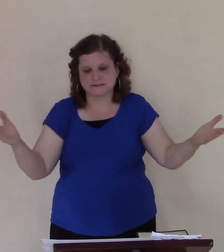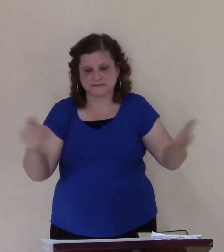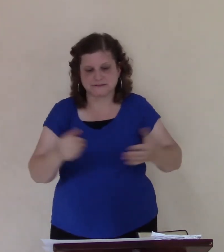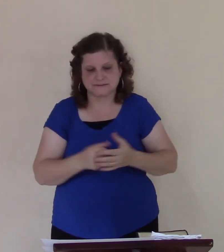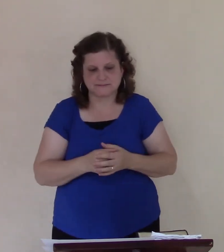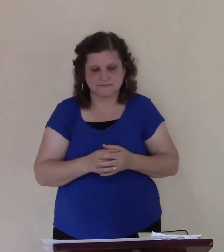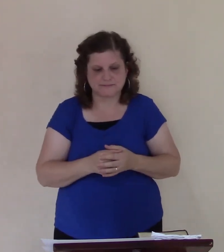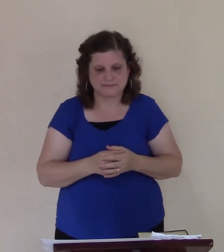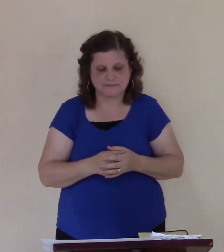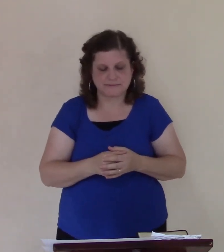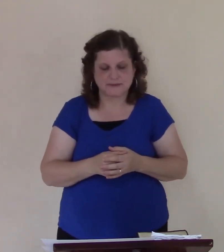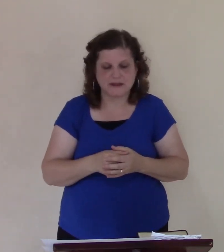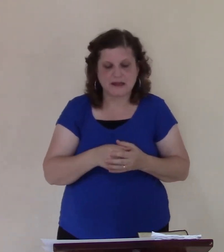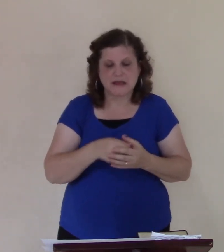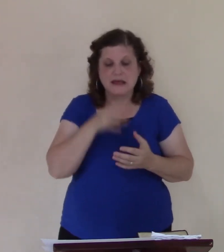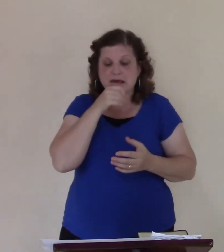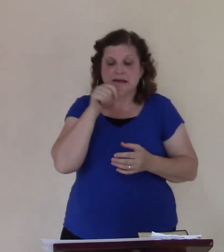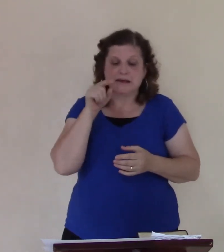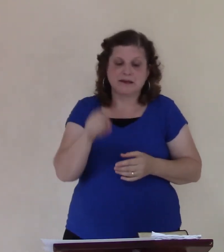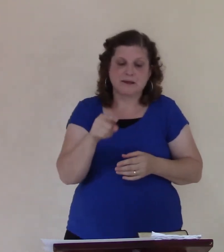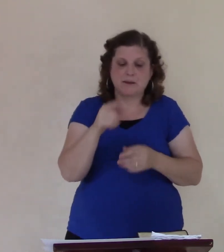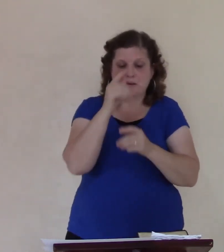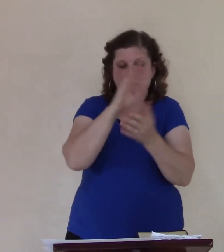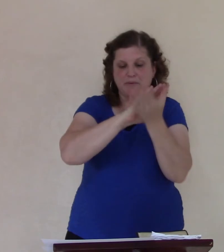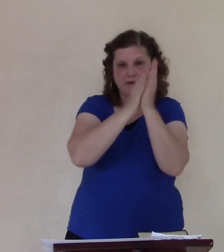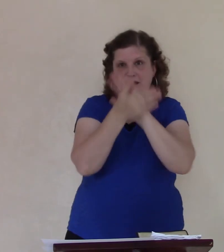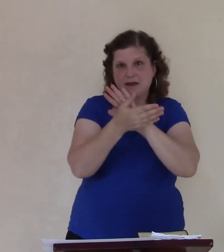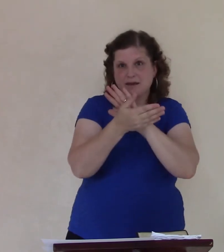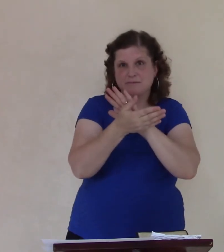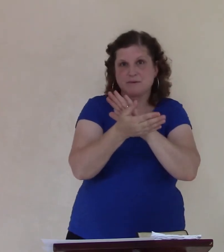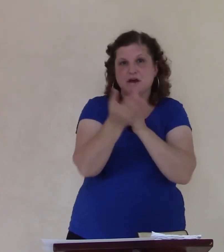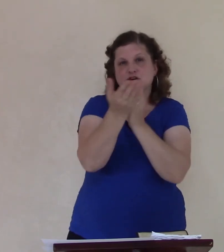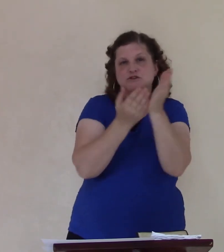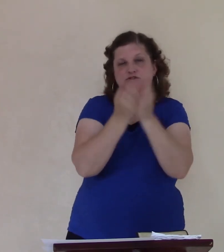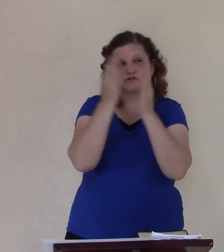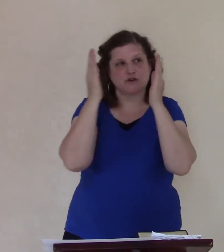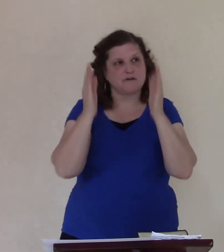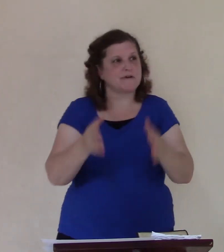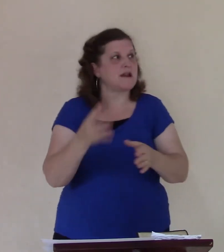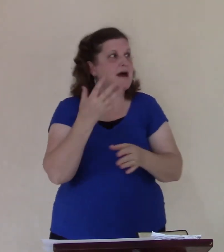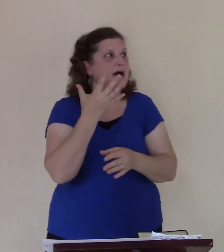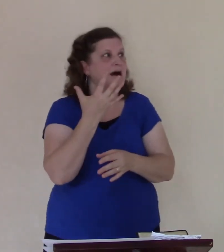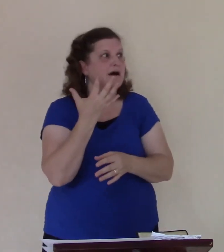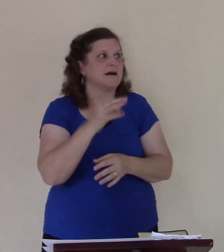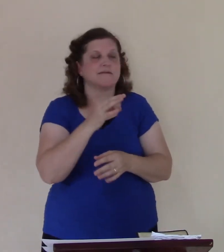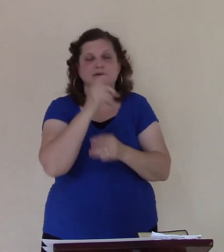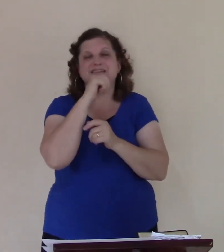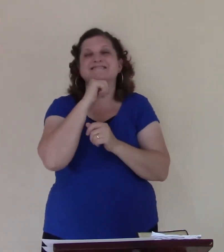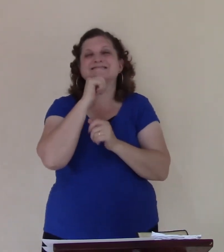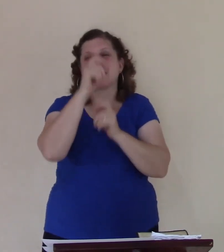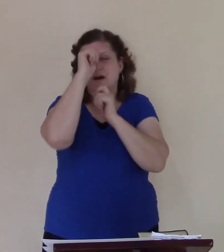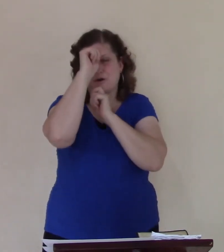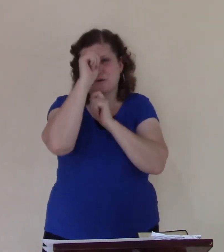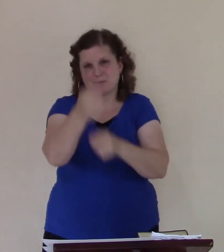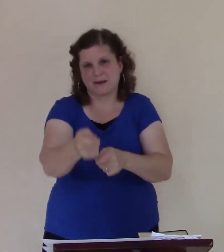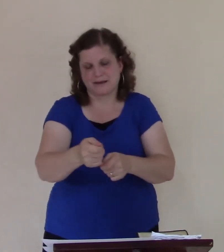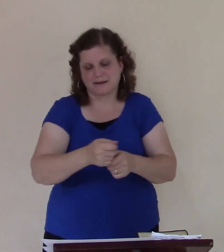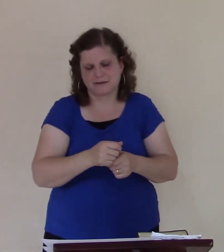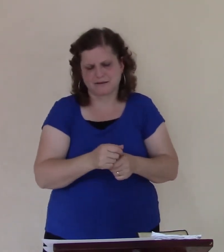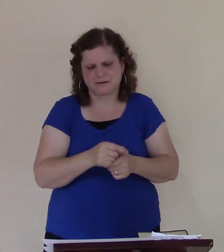Thessalonians of the death. I mean, if you were wishing God to stay my life, and you'd never fear about the life of Jonah and